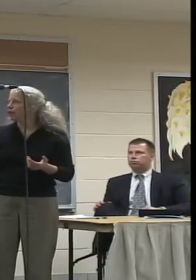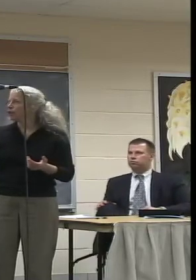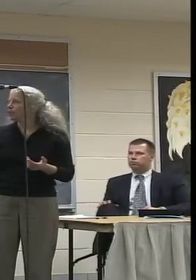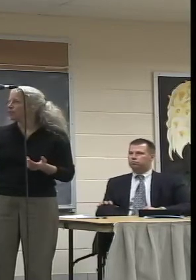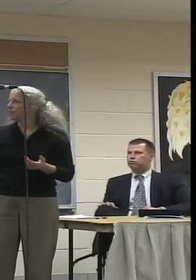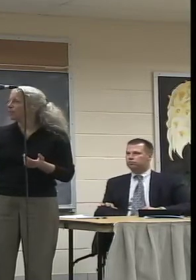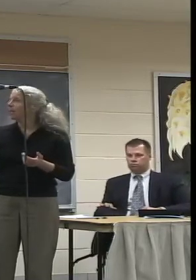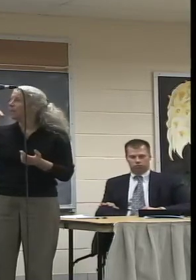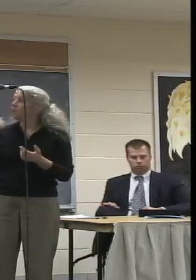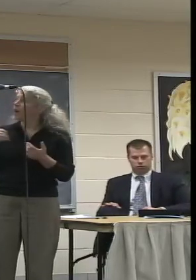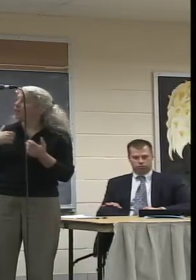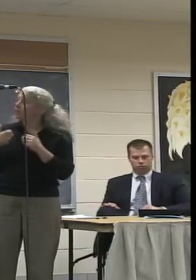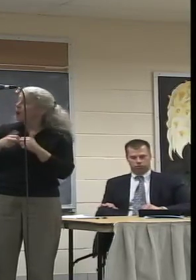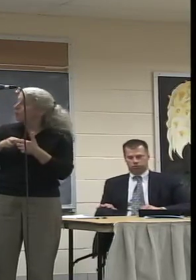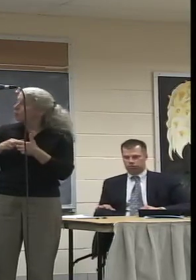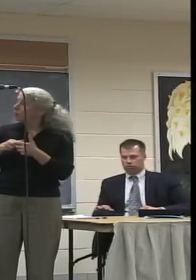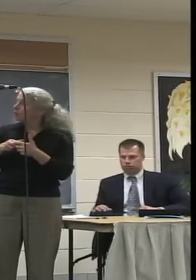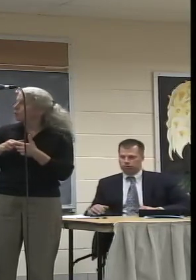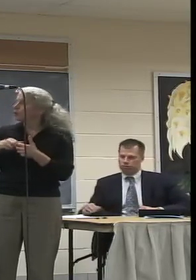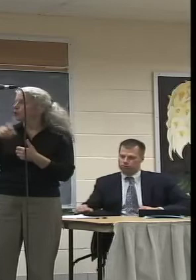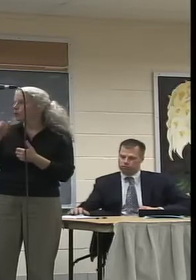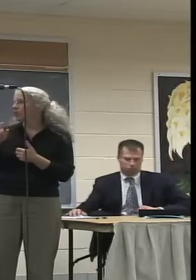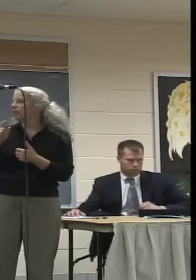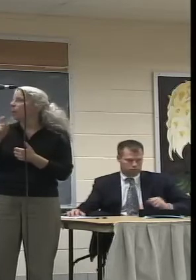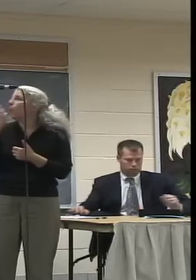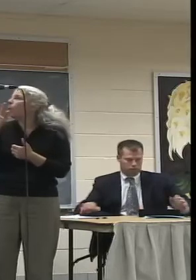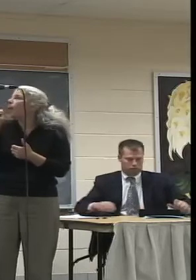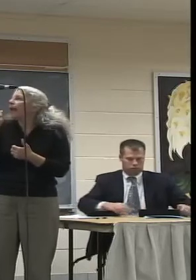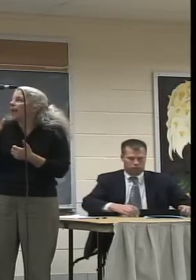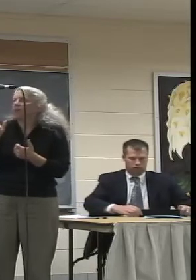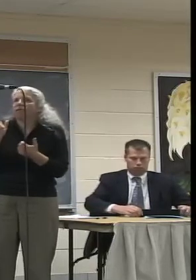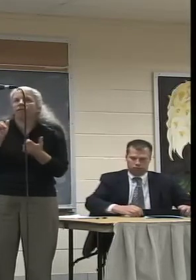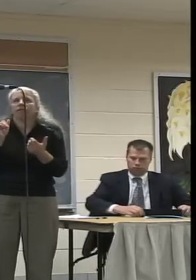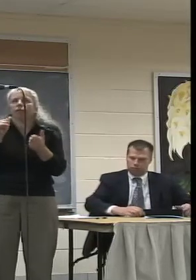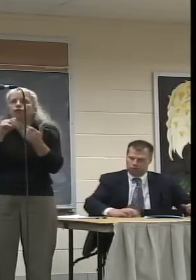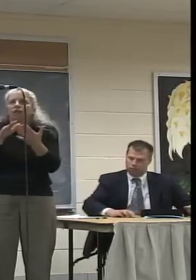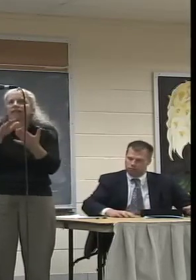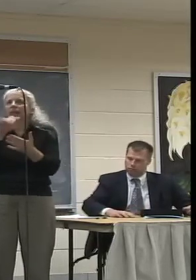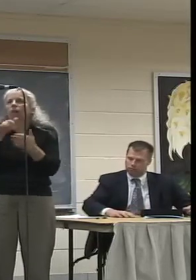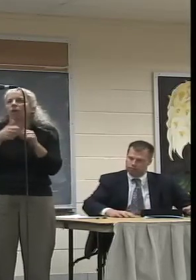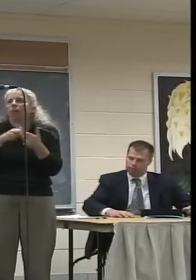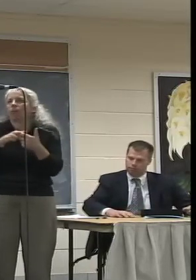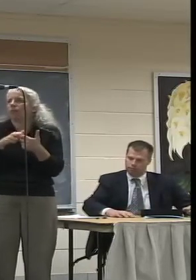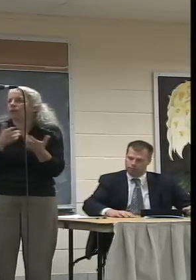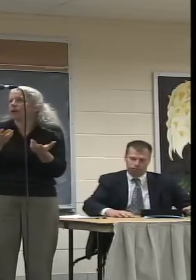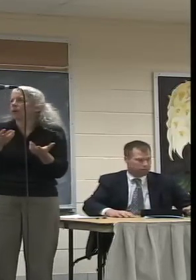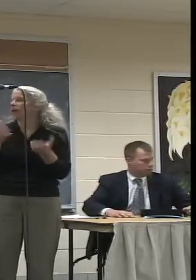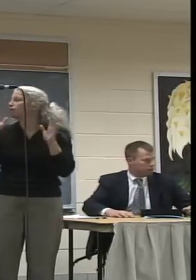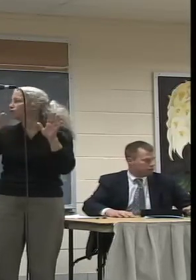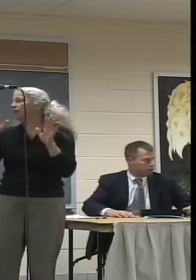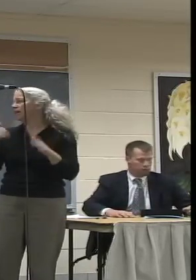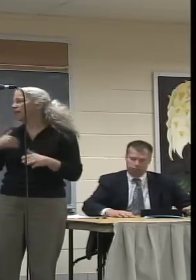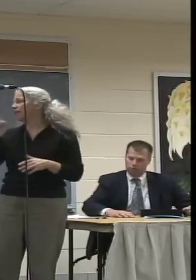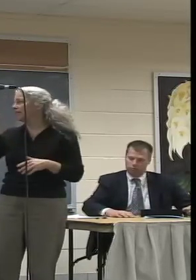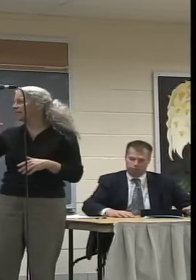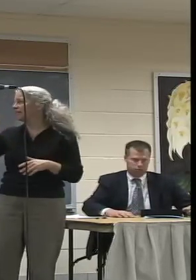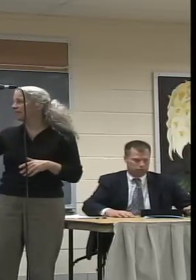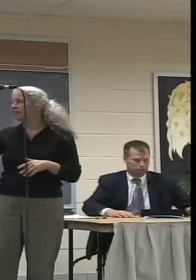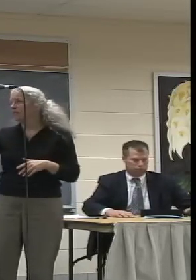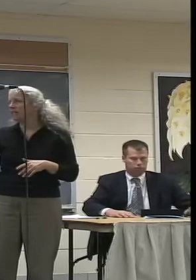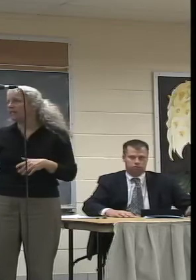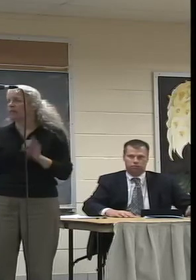you have problems you have to have civil recourse and it's amazing to have such – to have this resource. And it's important